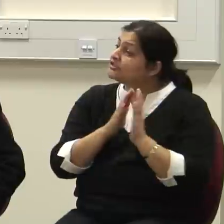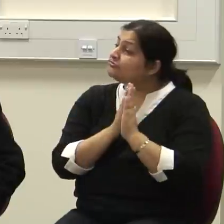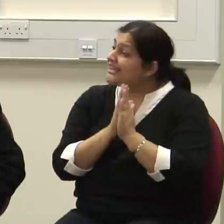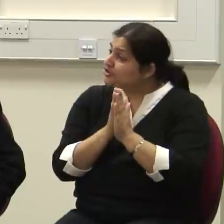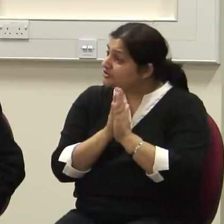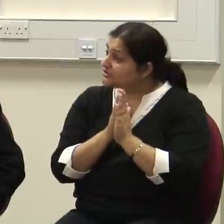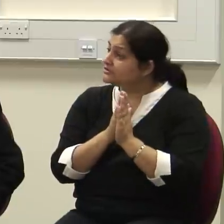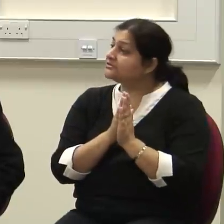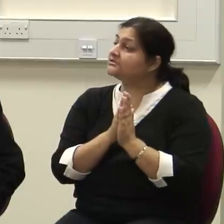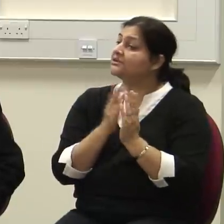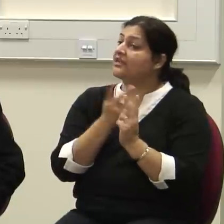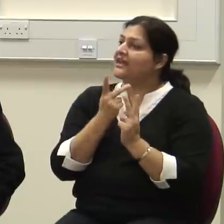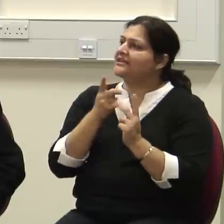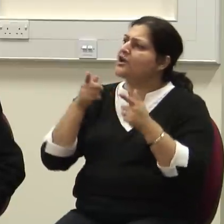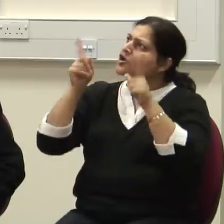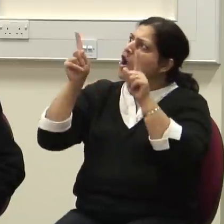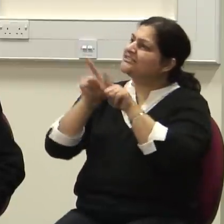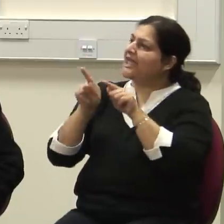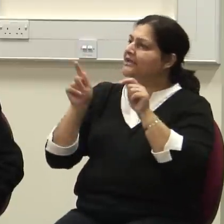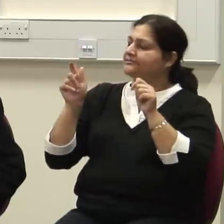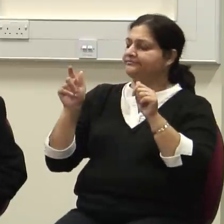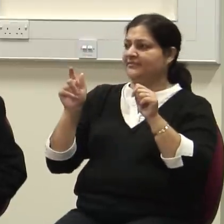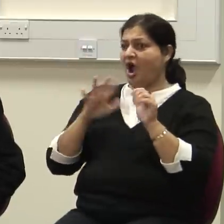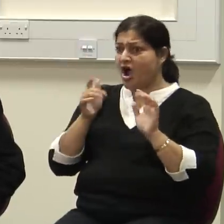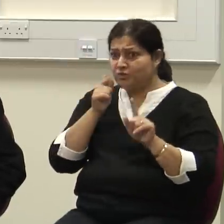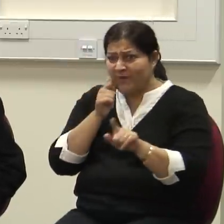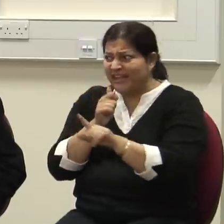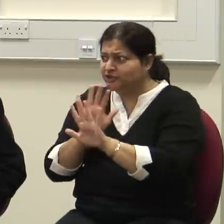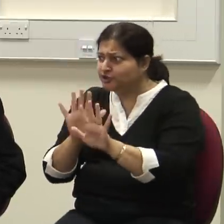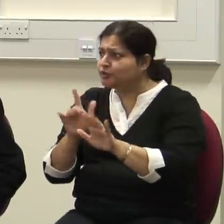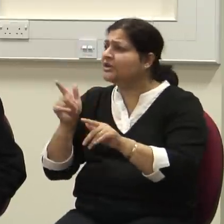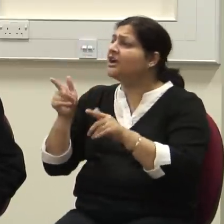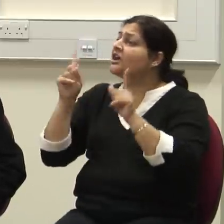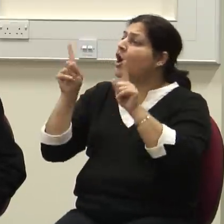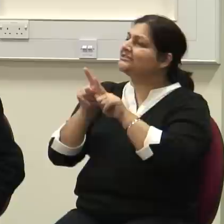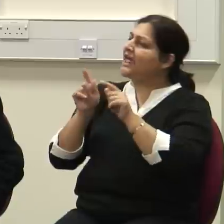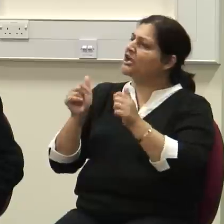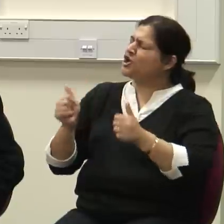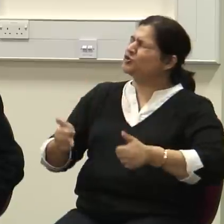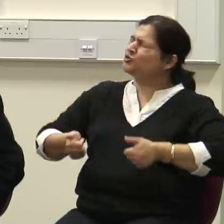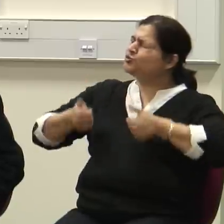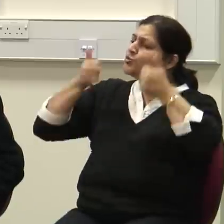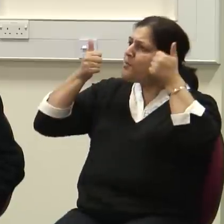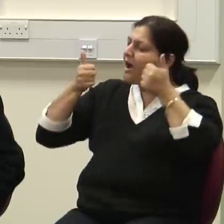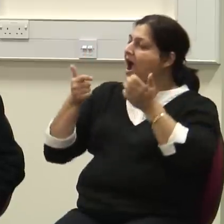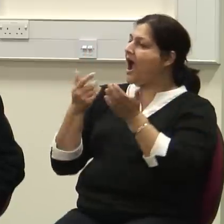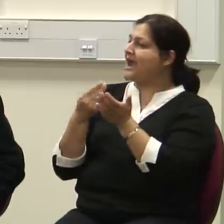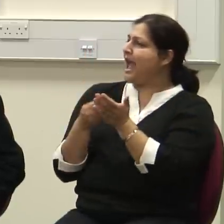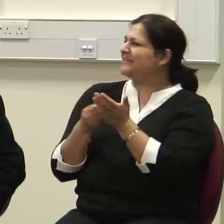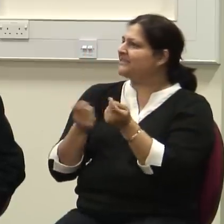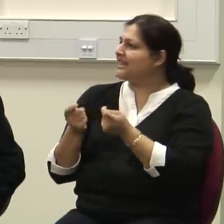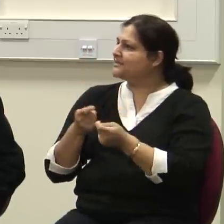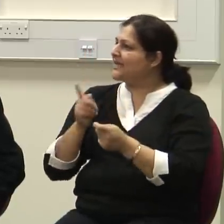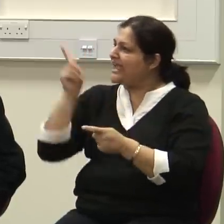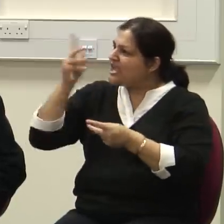is a kind of a super capitalist. He owns everything. He created everything. This is very pertinent to killing.